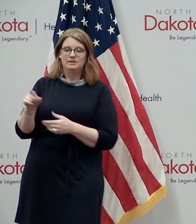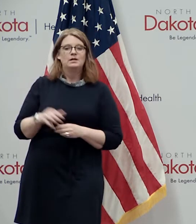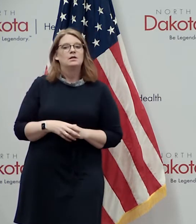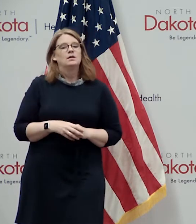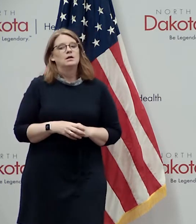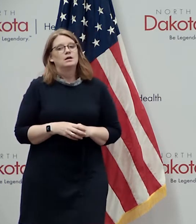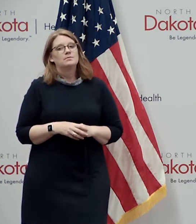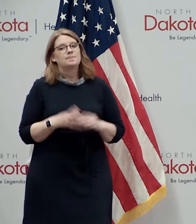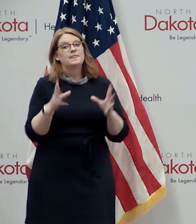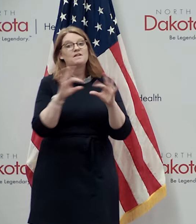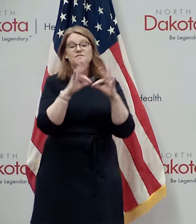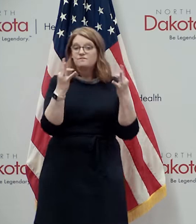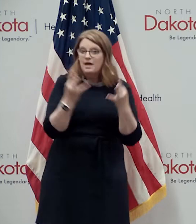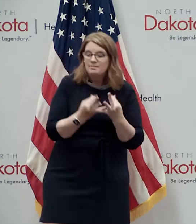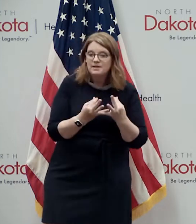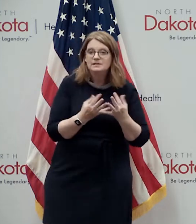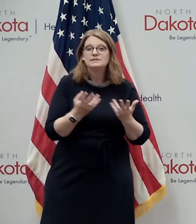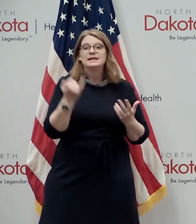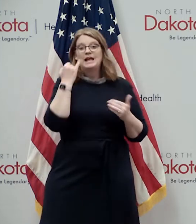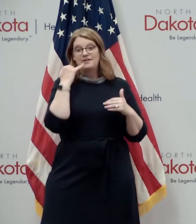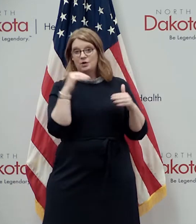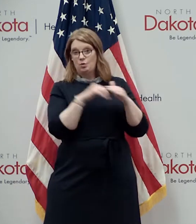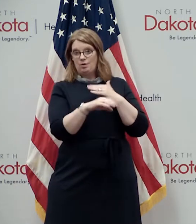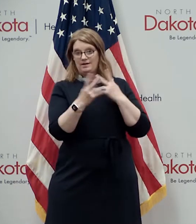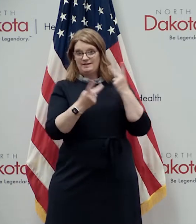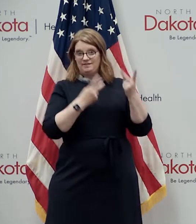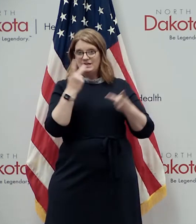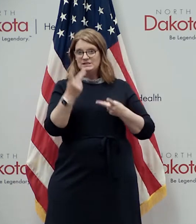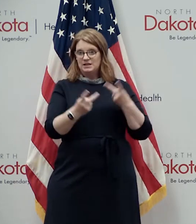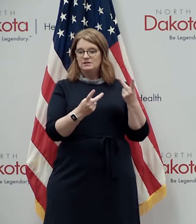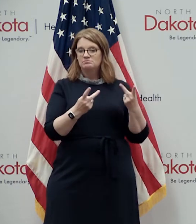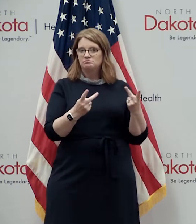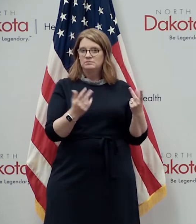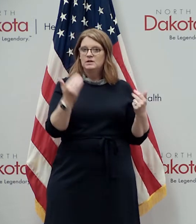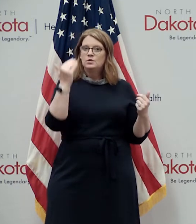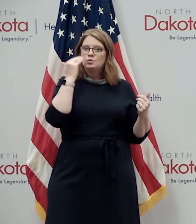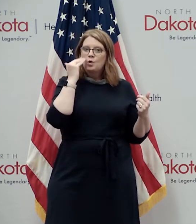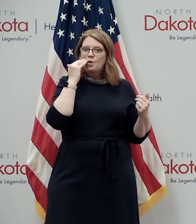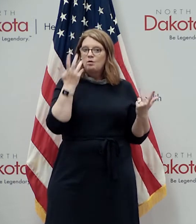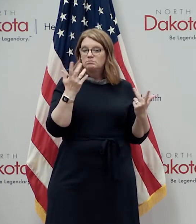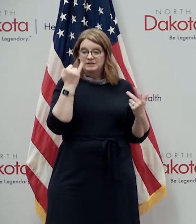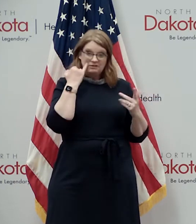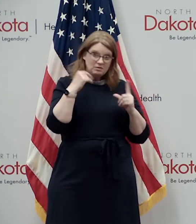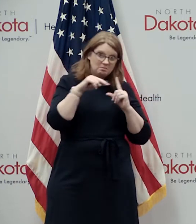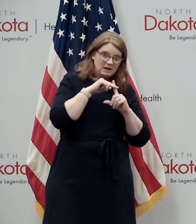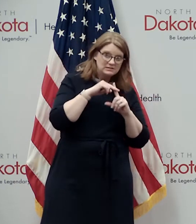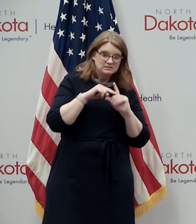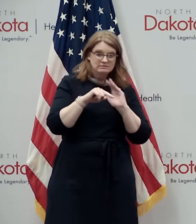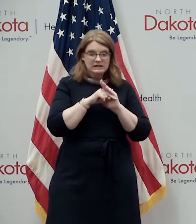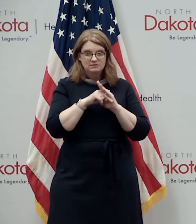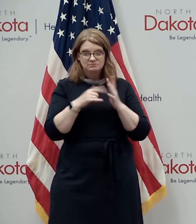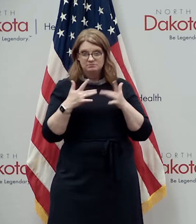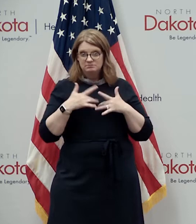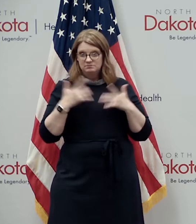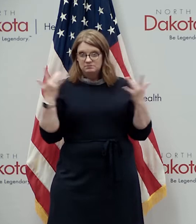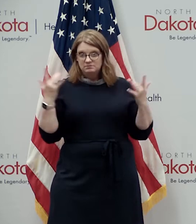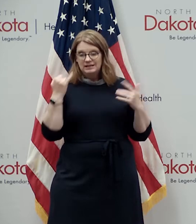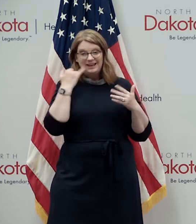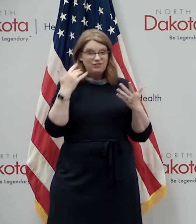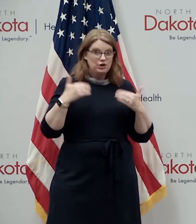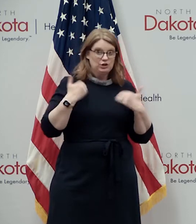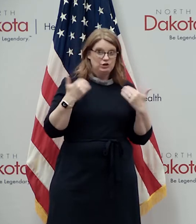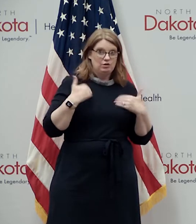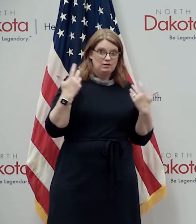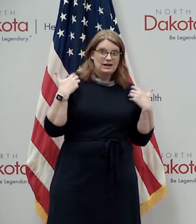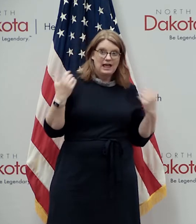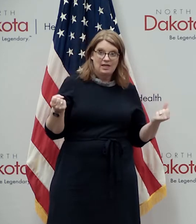as we said family members if you're going to visit uh good idea to know your status uh so again if you're uh young and healthy